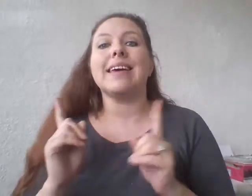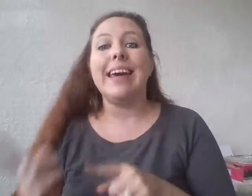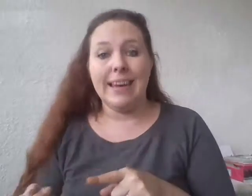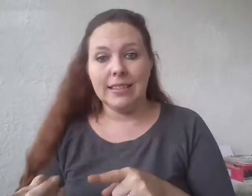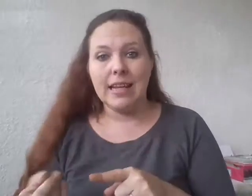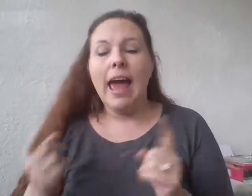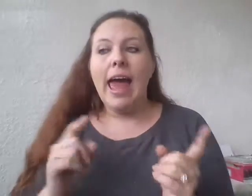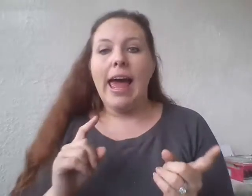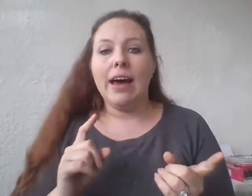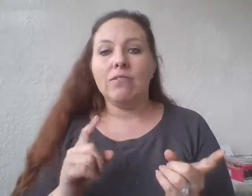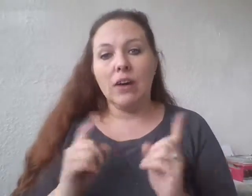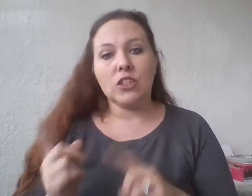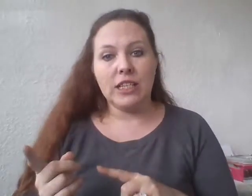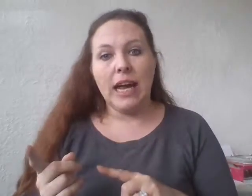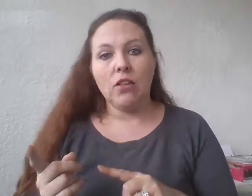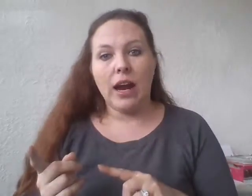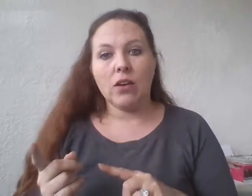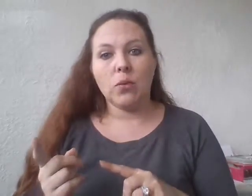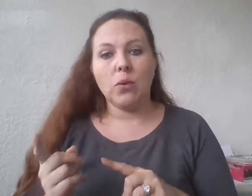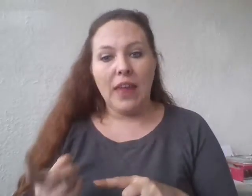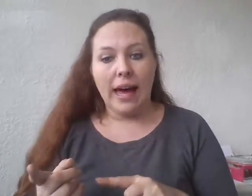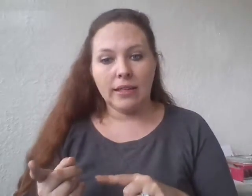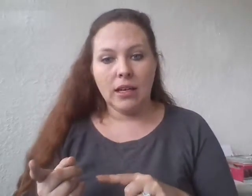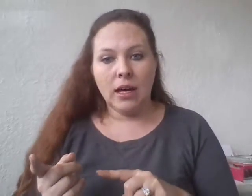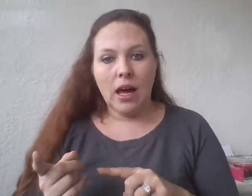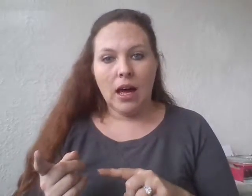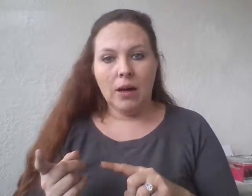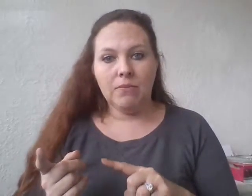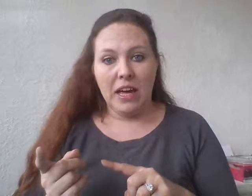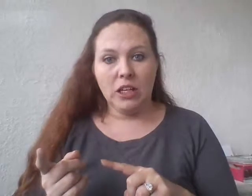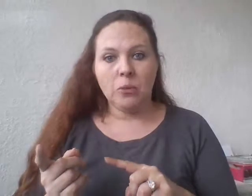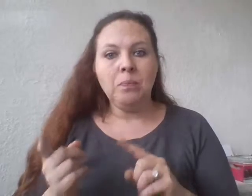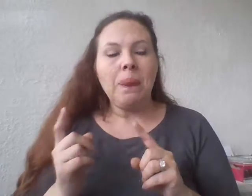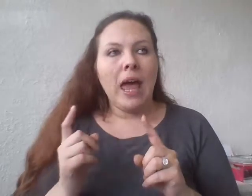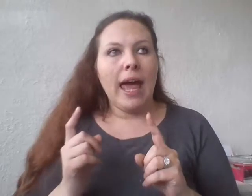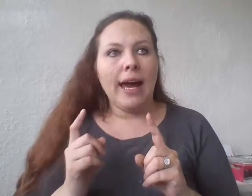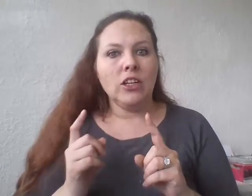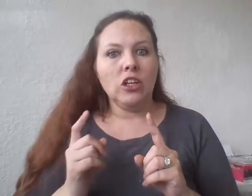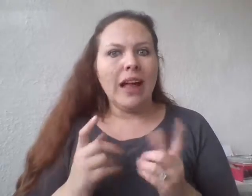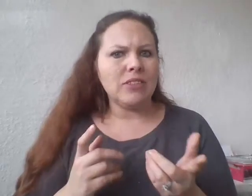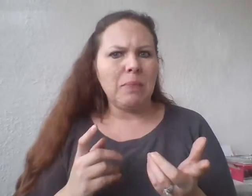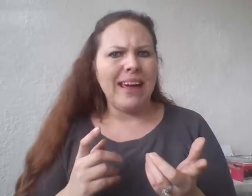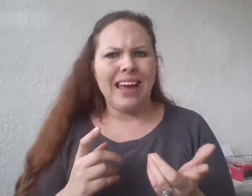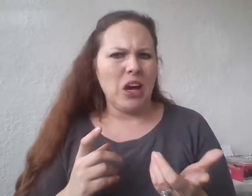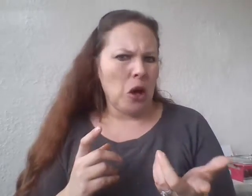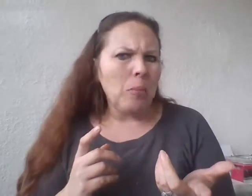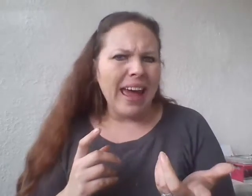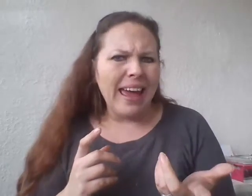Kids and file for state health care through that venue. And you'll have to pay like a copay